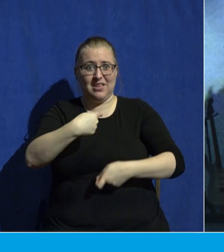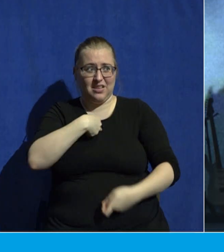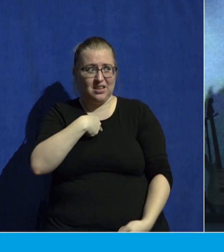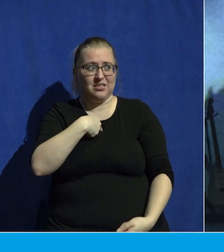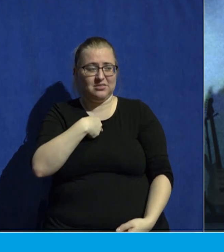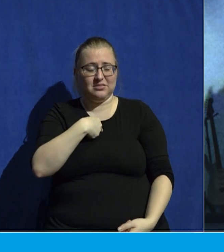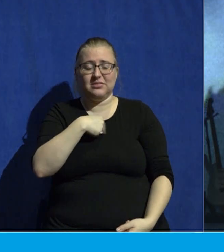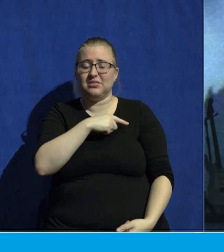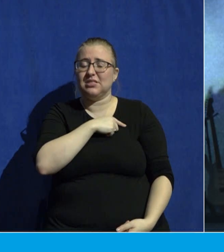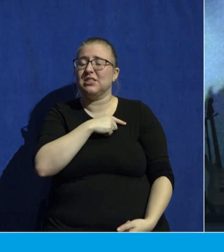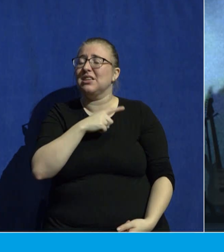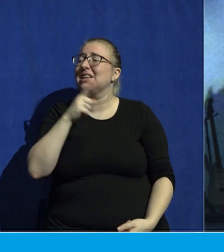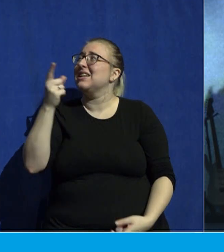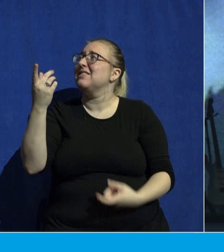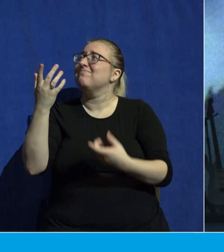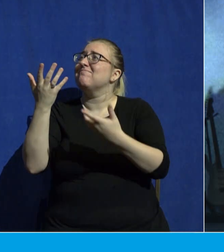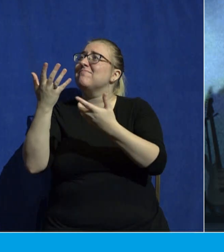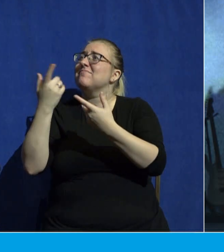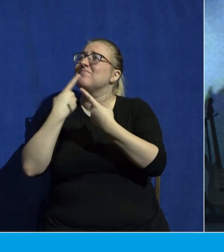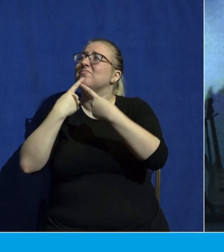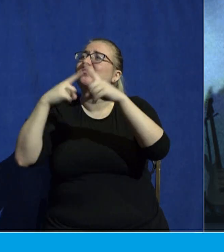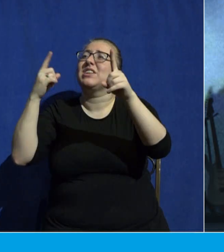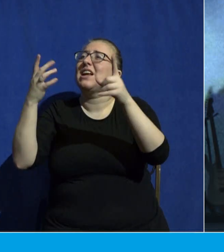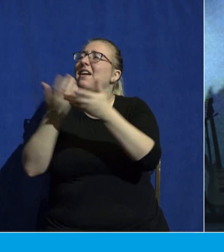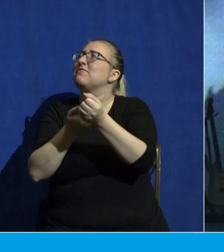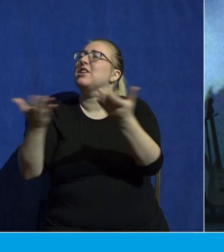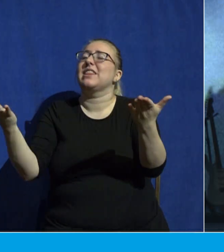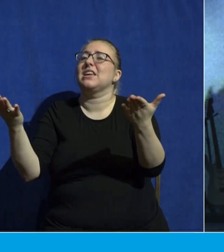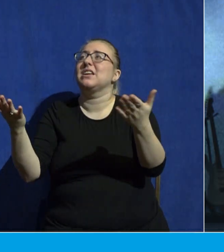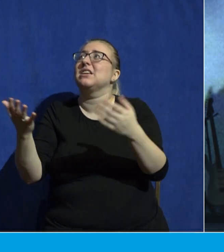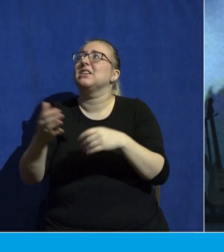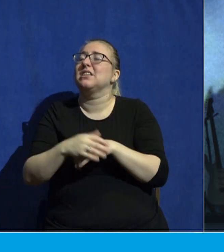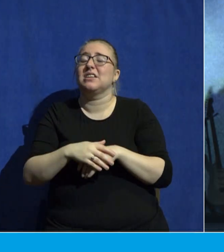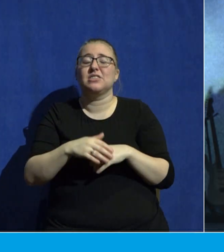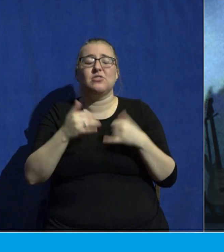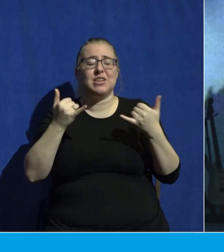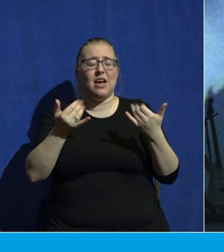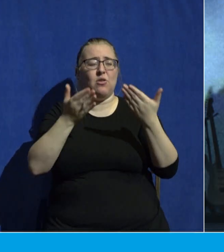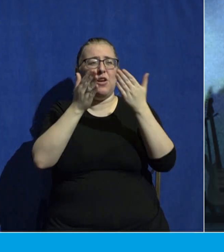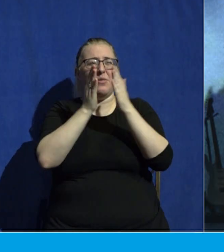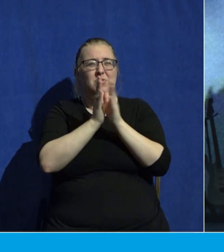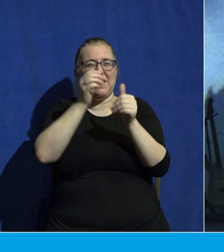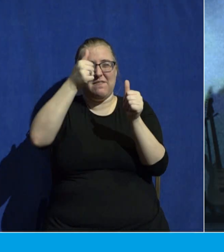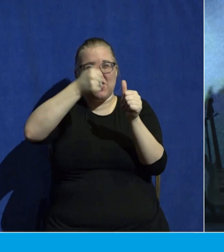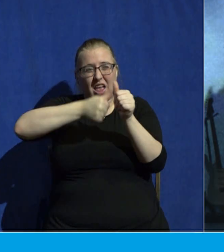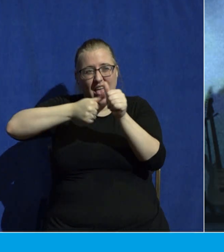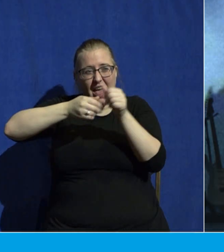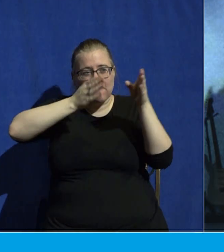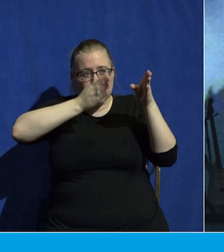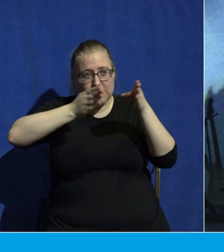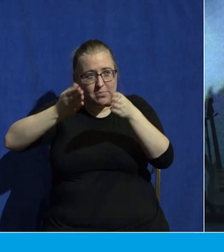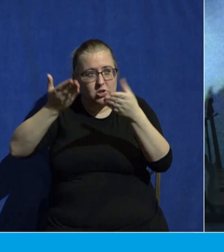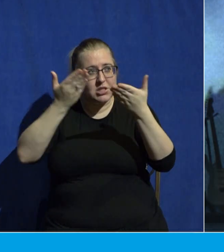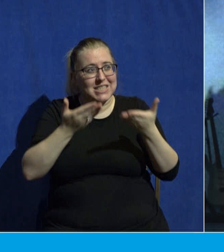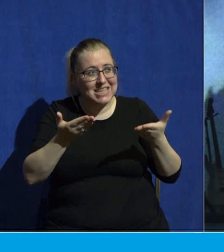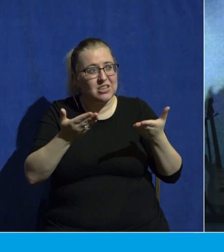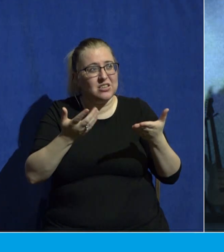so now I pray for every single person in this gathering that we all would come to Jesus